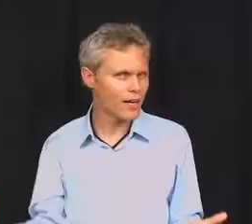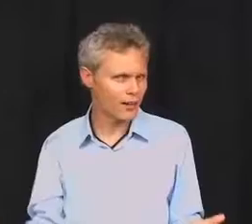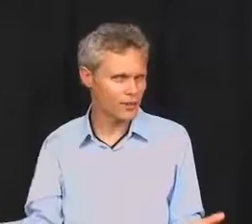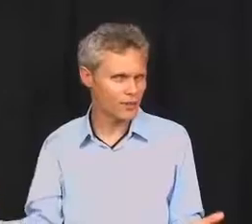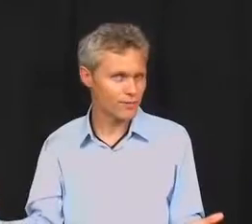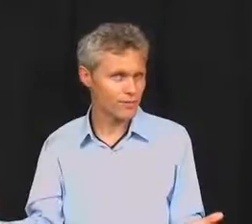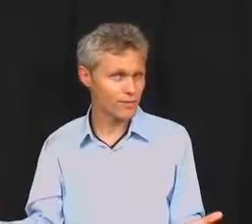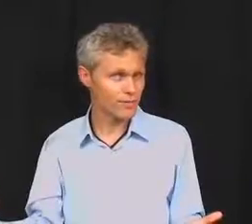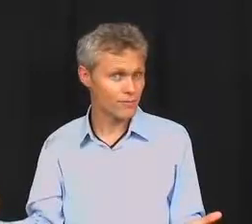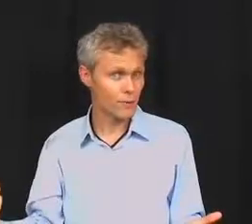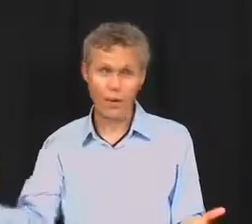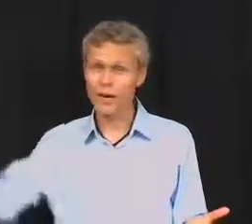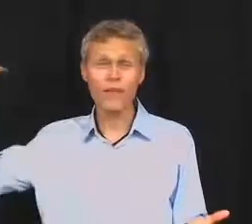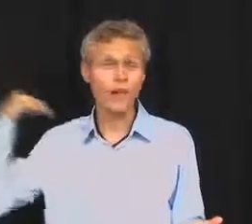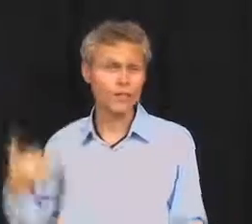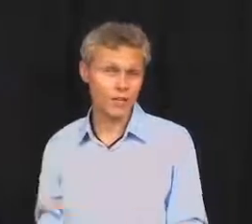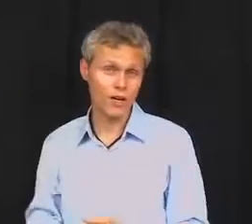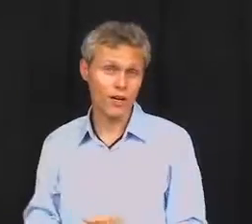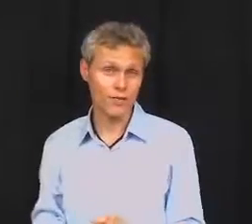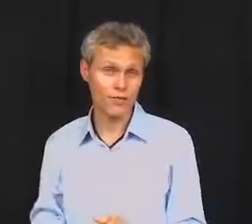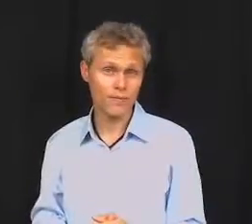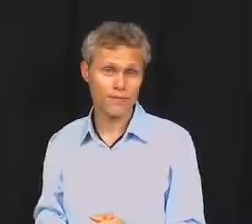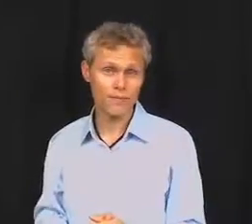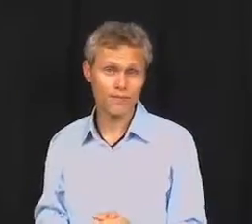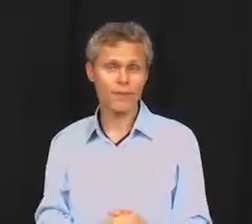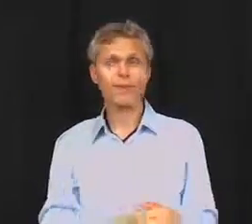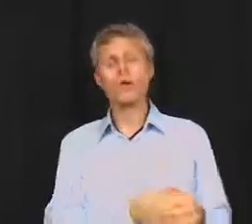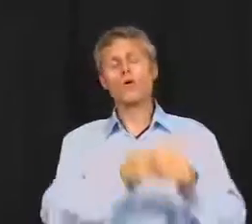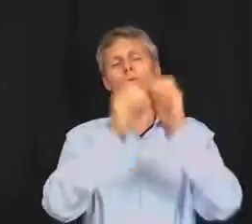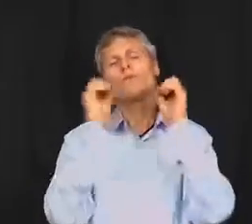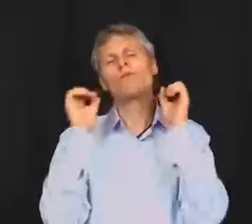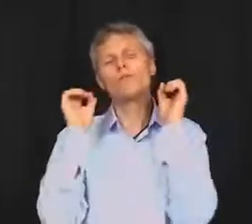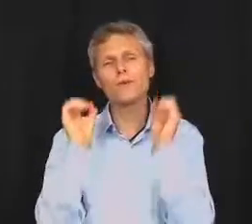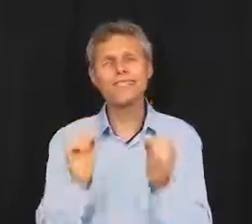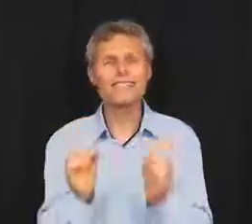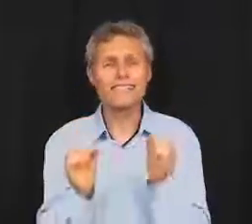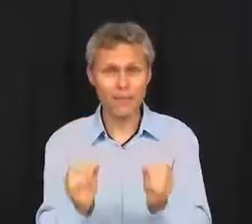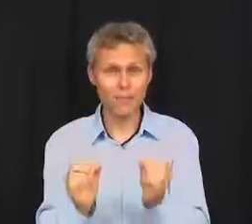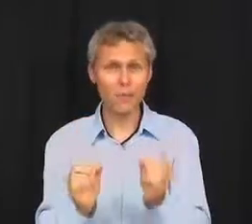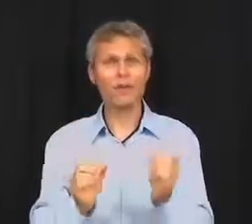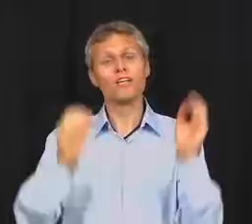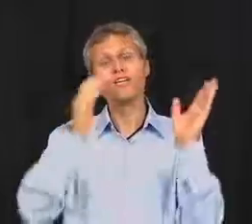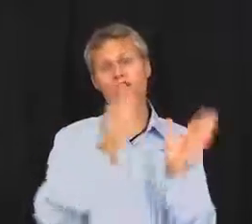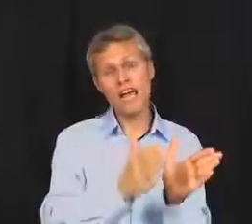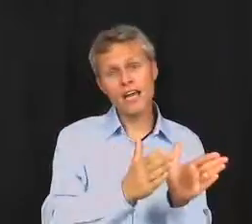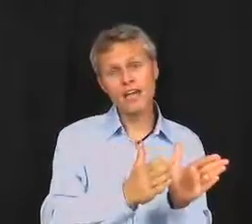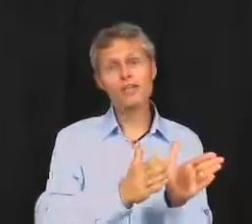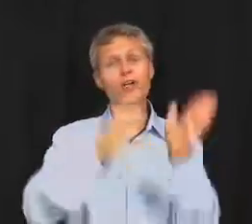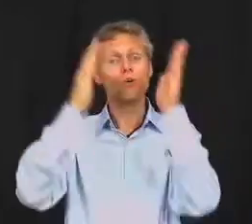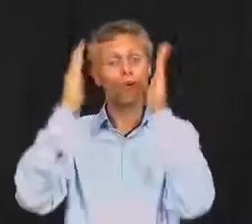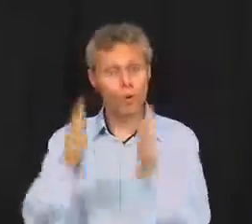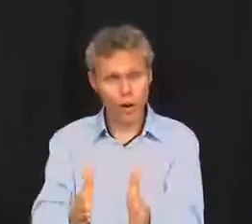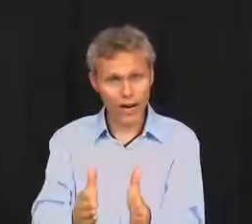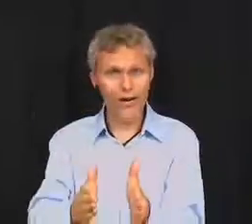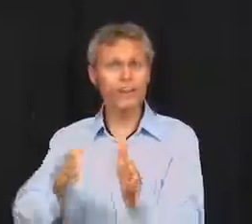English? Or anything else in your life? Well, the reason is simple. Change requires